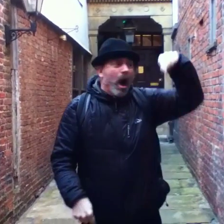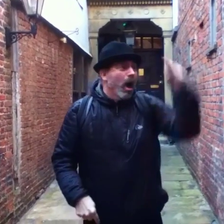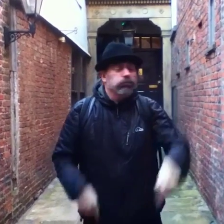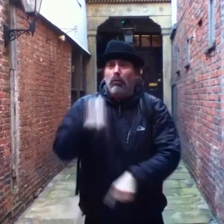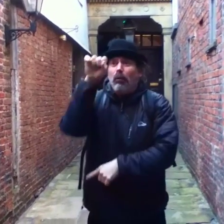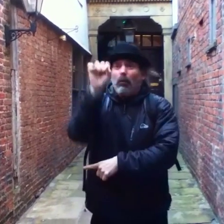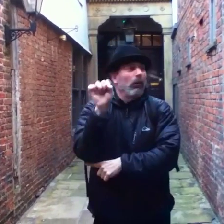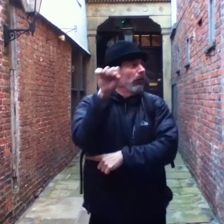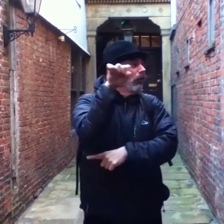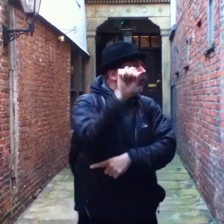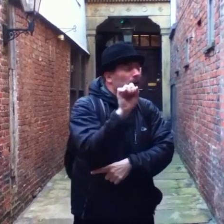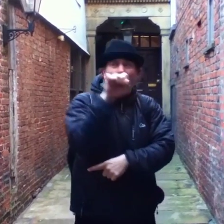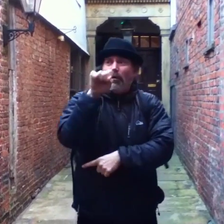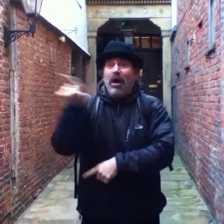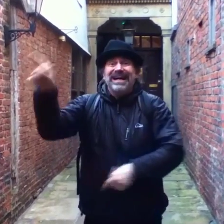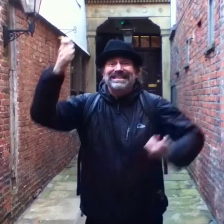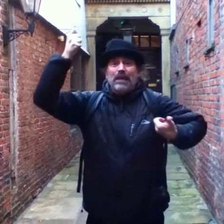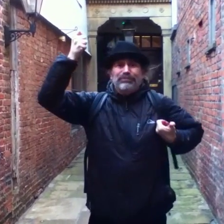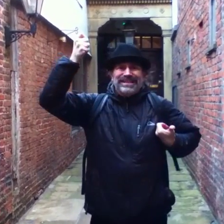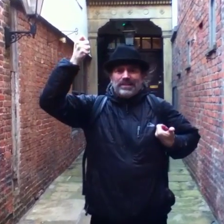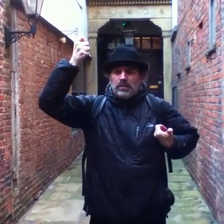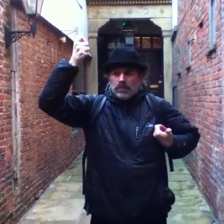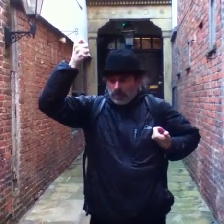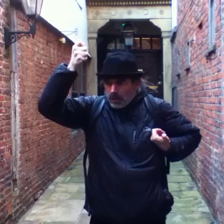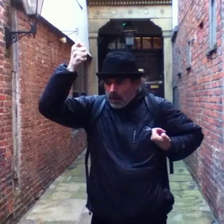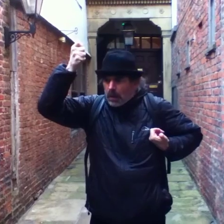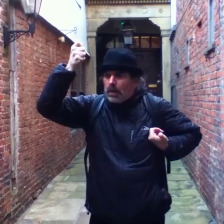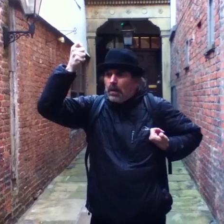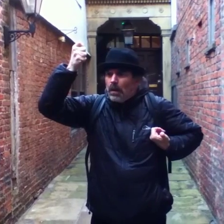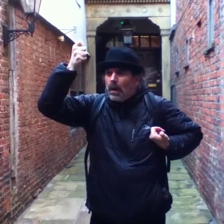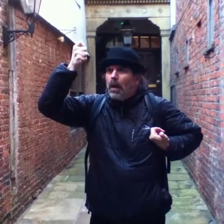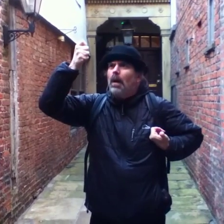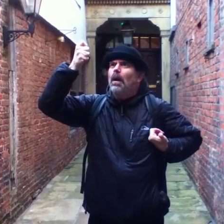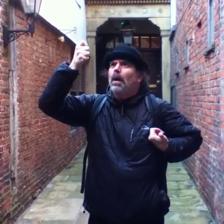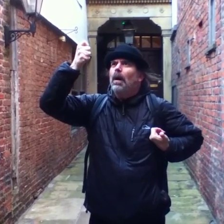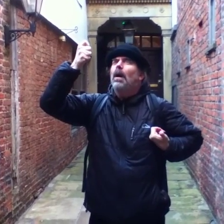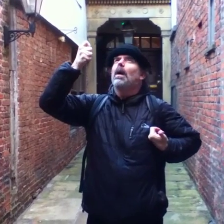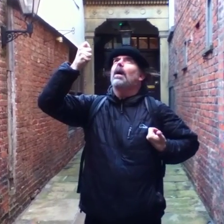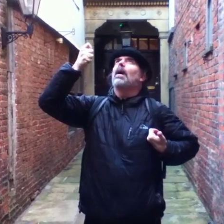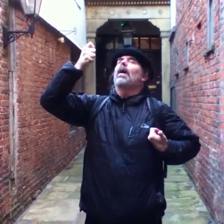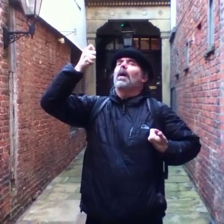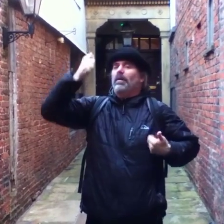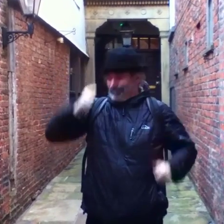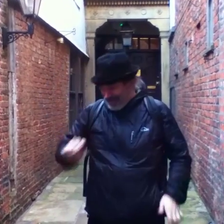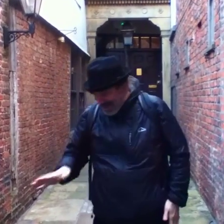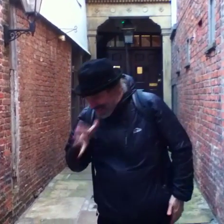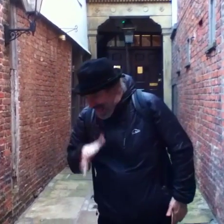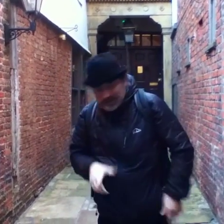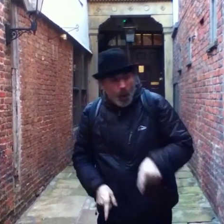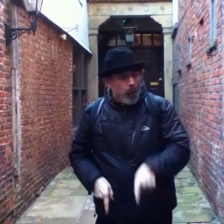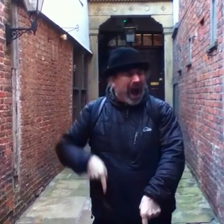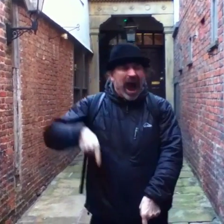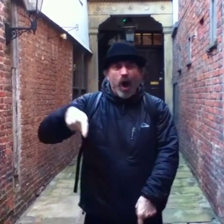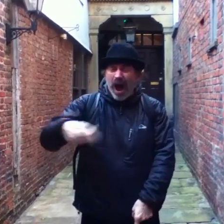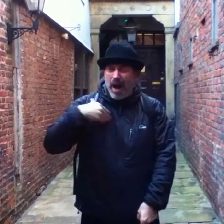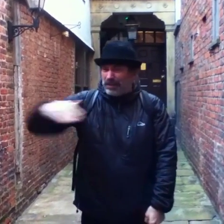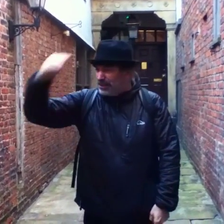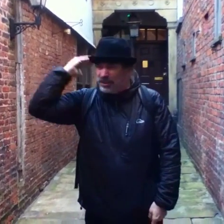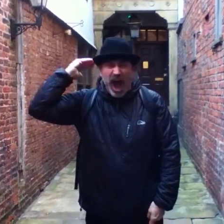So he went for a leisurely stroll. He walked past the Statue of Liberty, who was surprised to see this tall boy walking. He